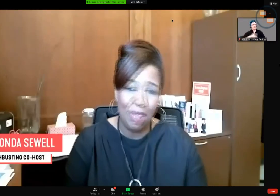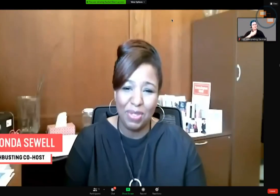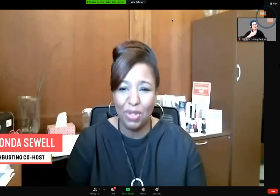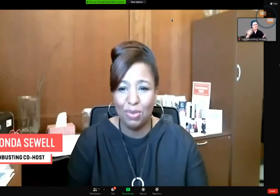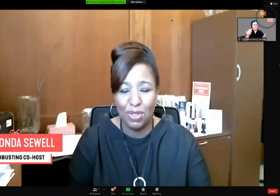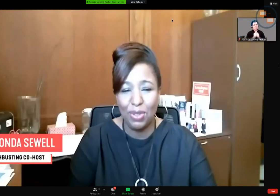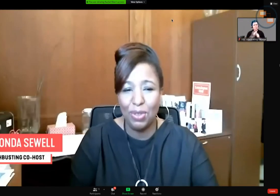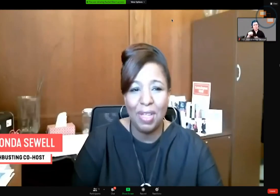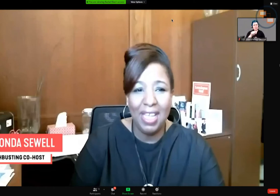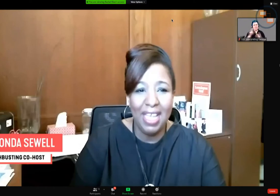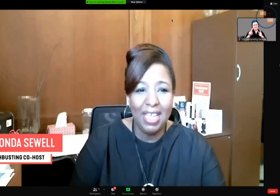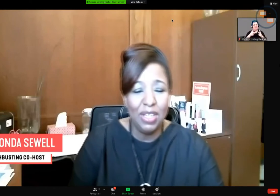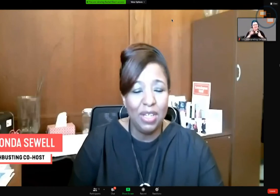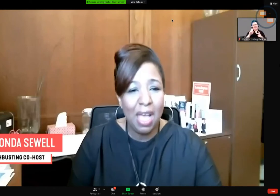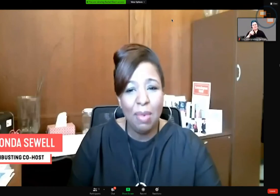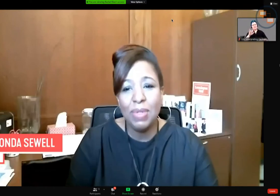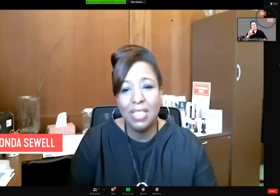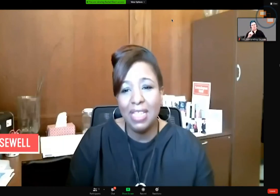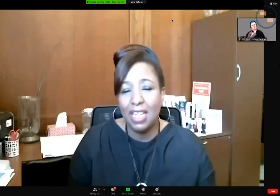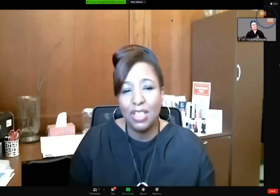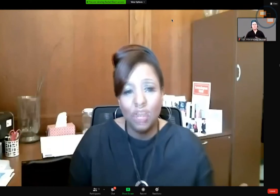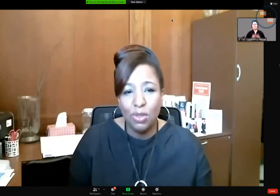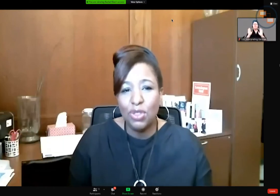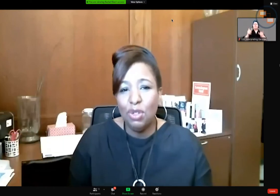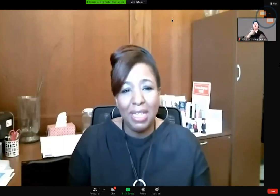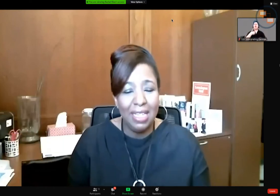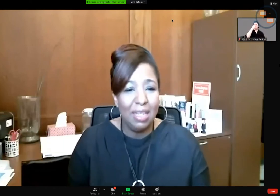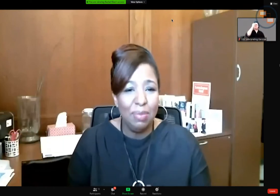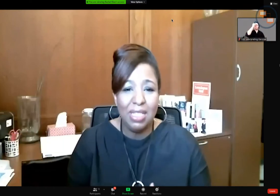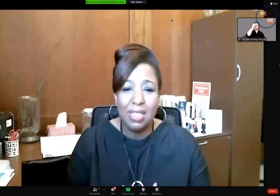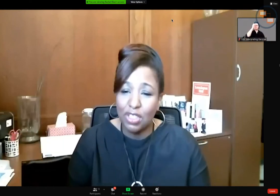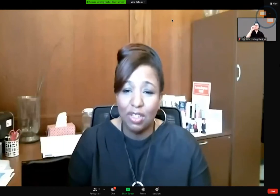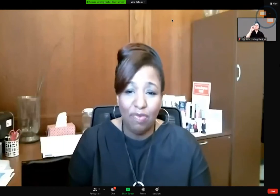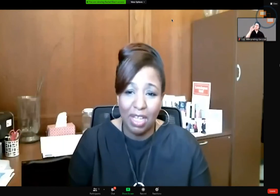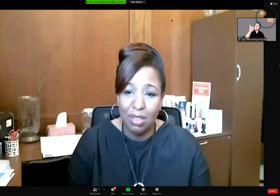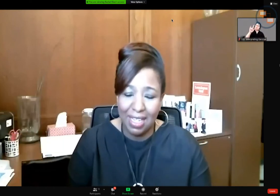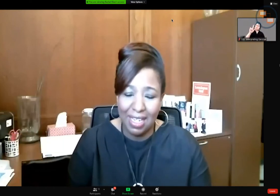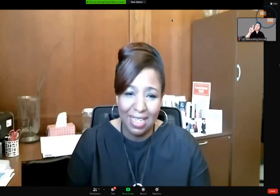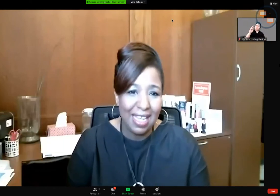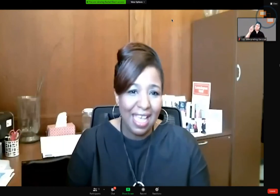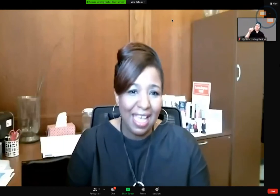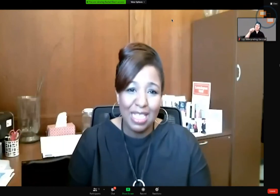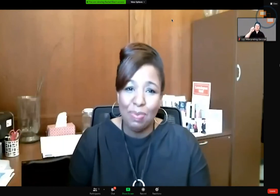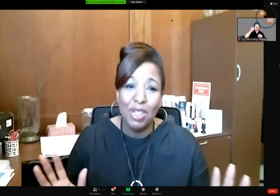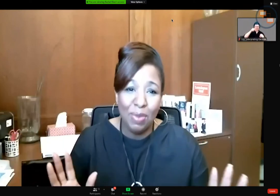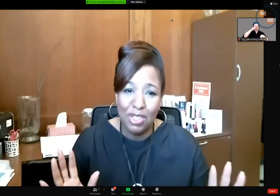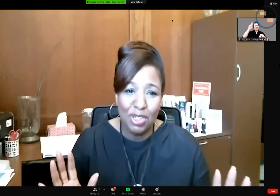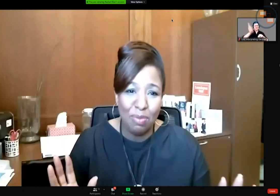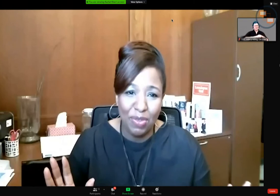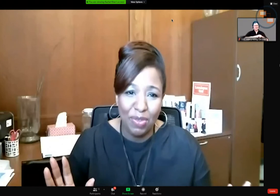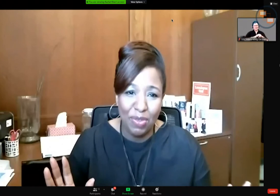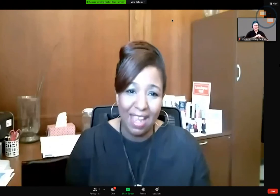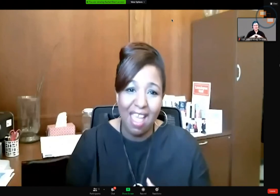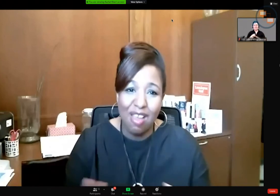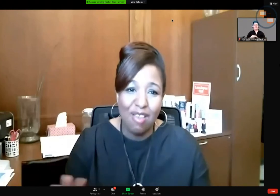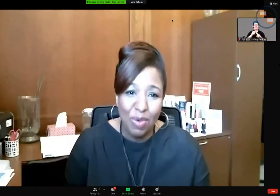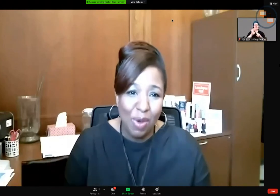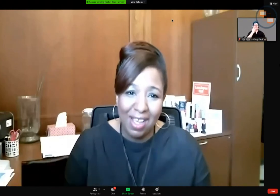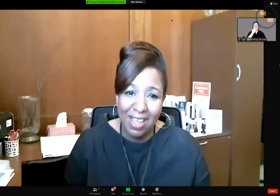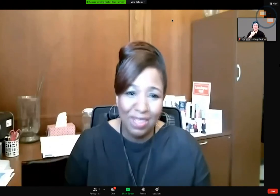you for episode two. You know, Tom, was thinking social media can be such a fun place, especially when it's your birthday.